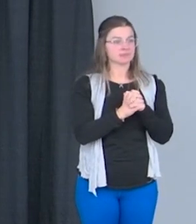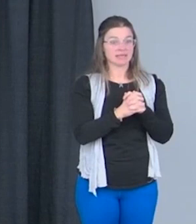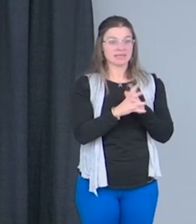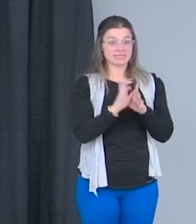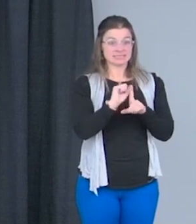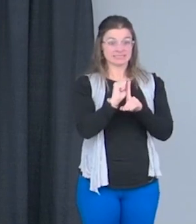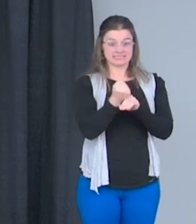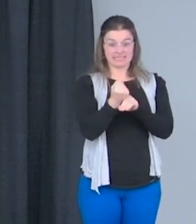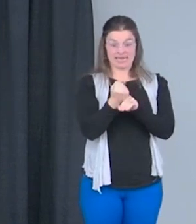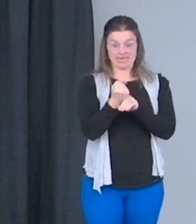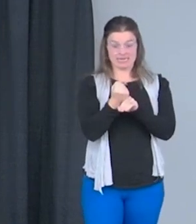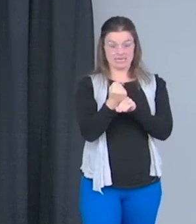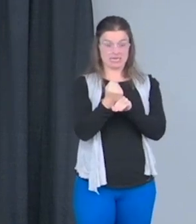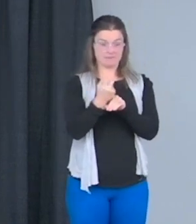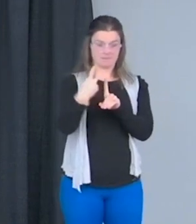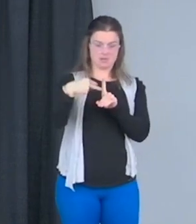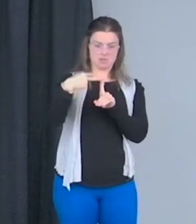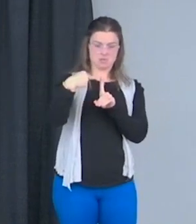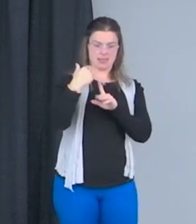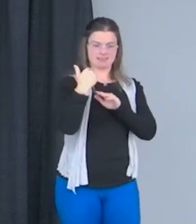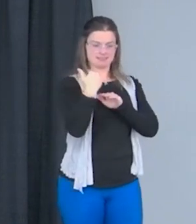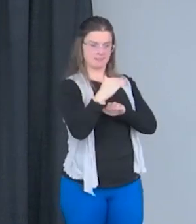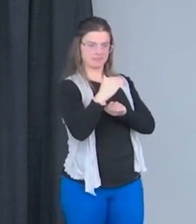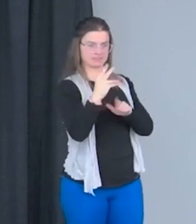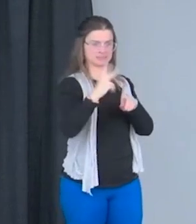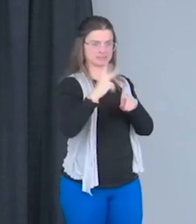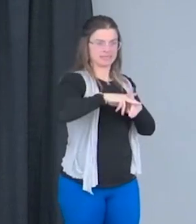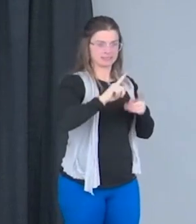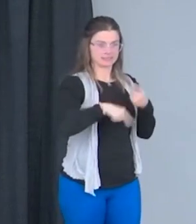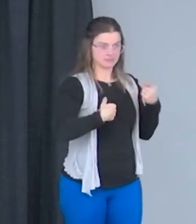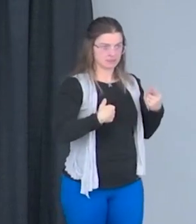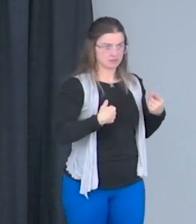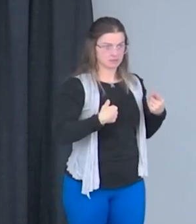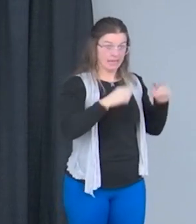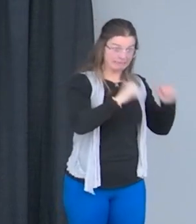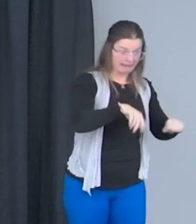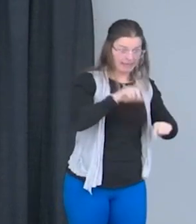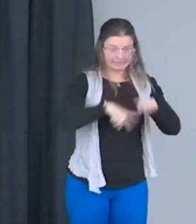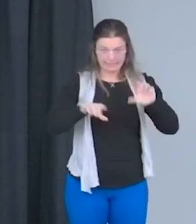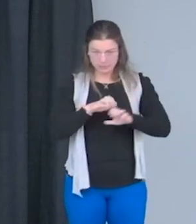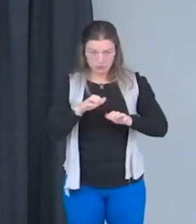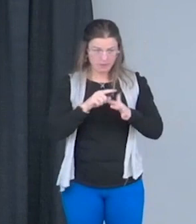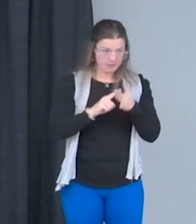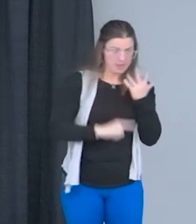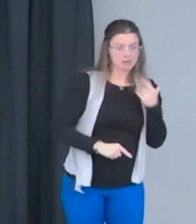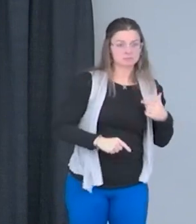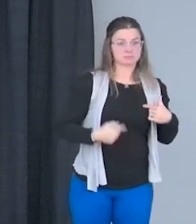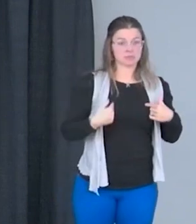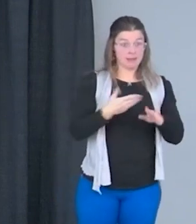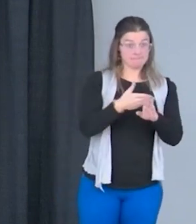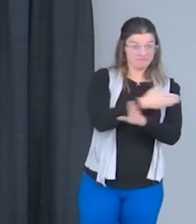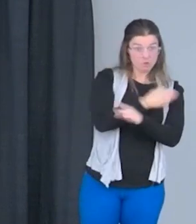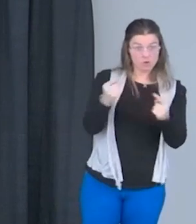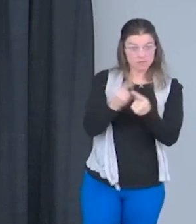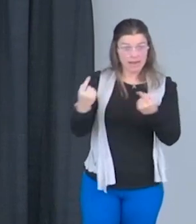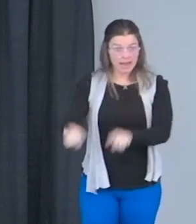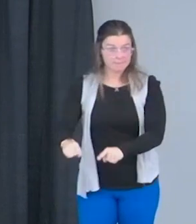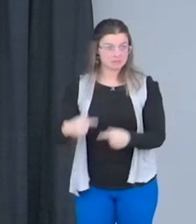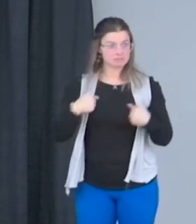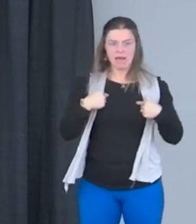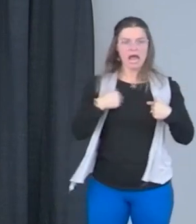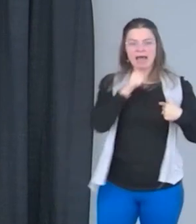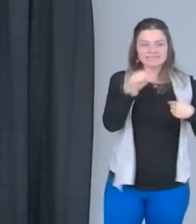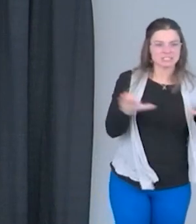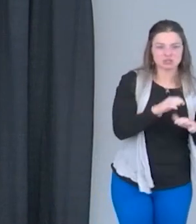perceives of me, what I can and cannot do, and how much I did not do prior to my injury. So,